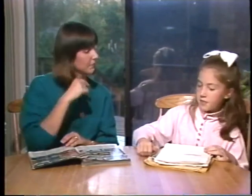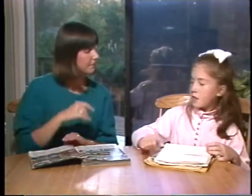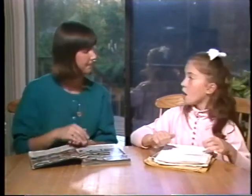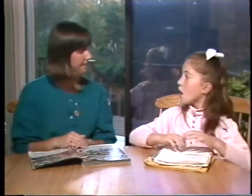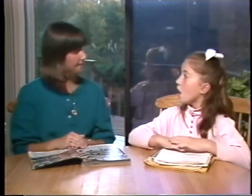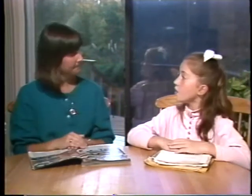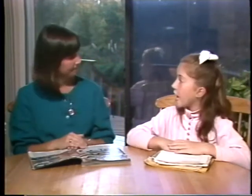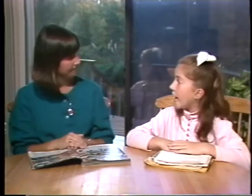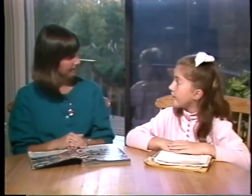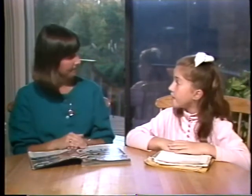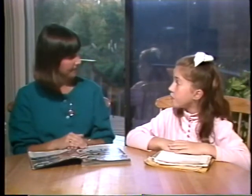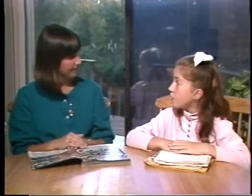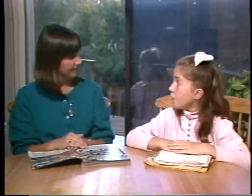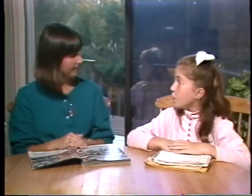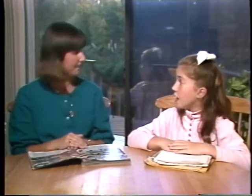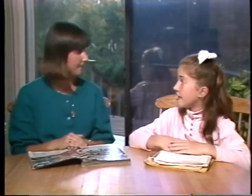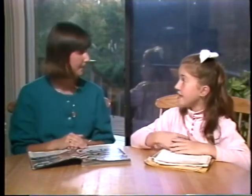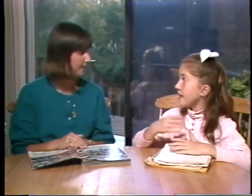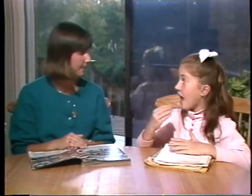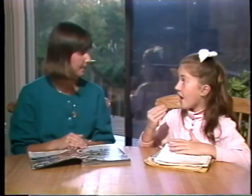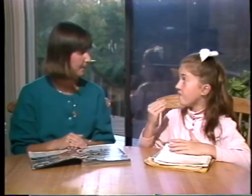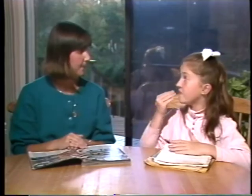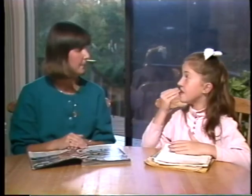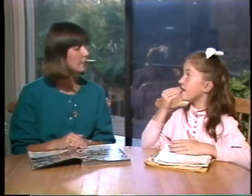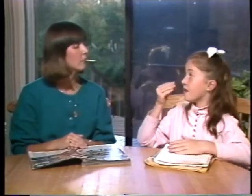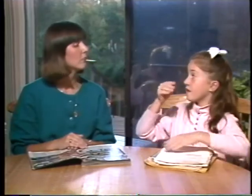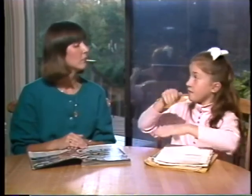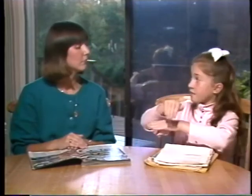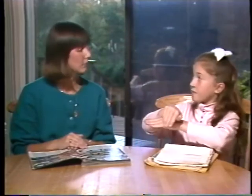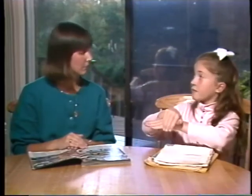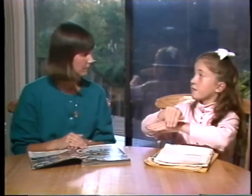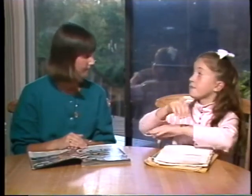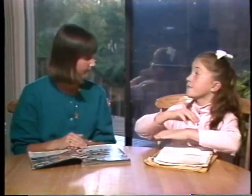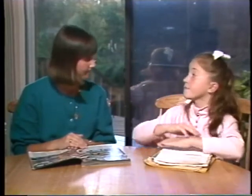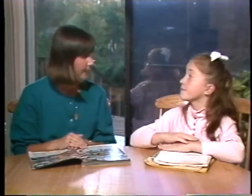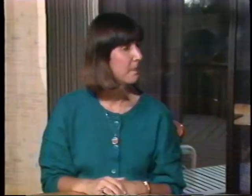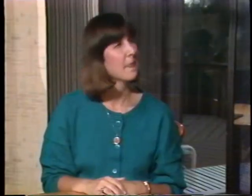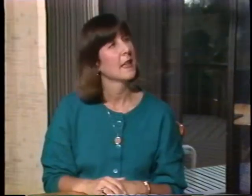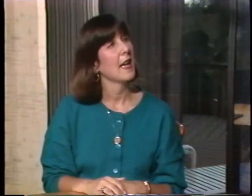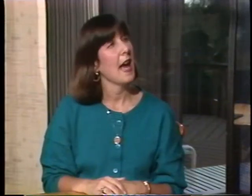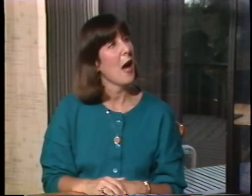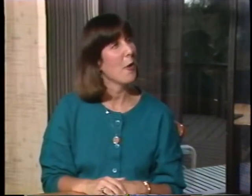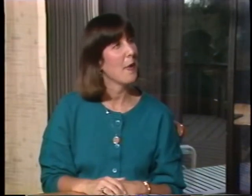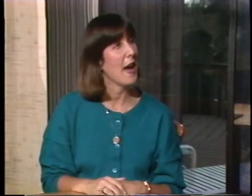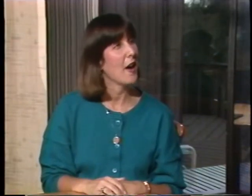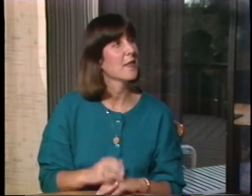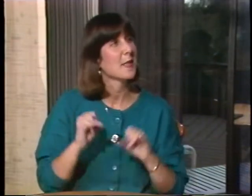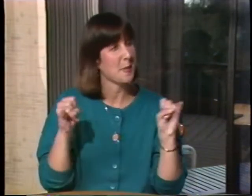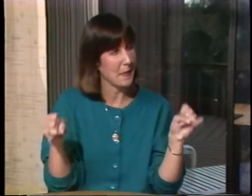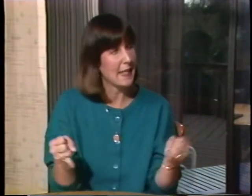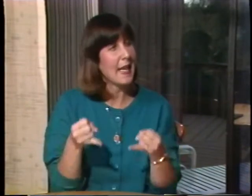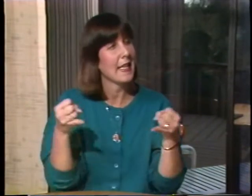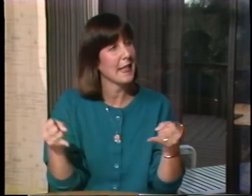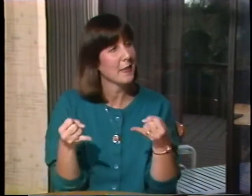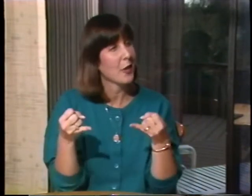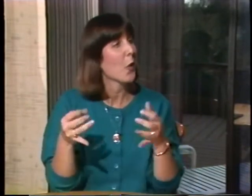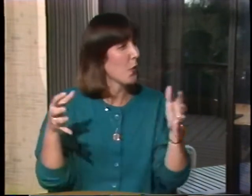Okay, what can they have for dinner? How about spaghetti with